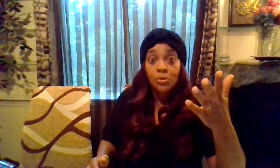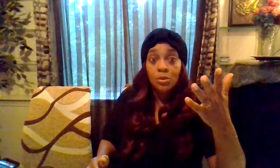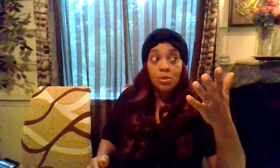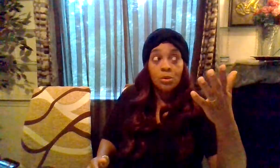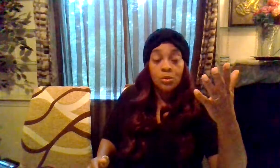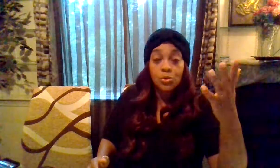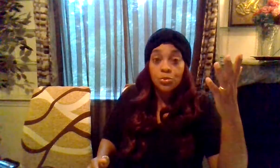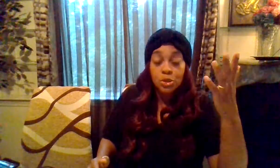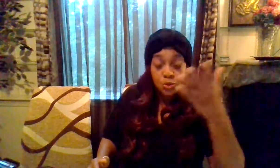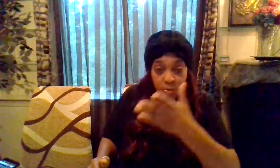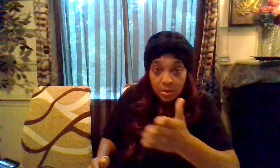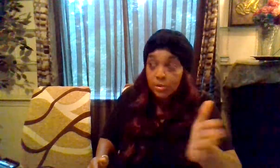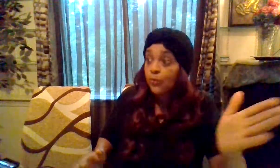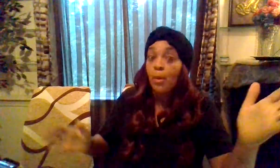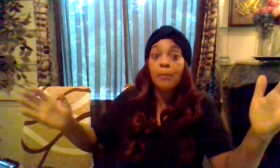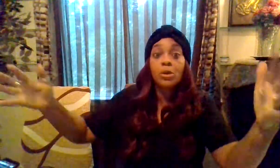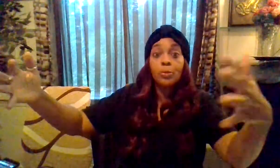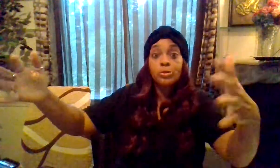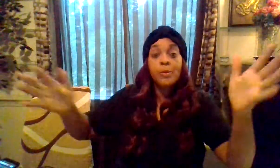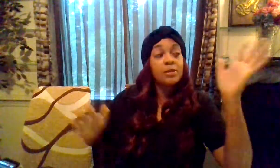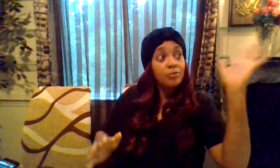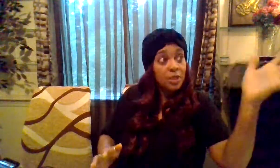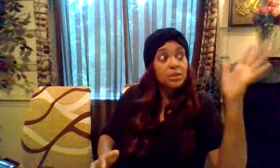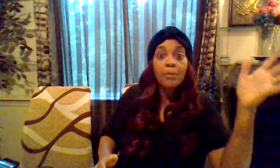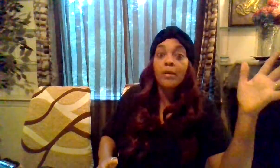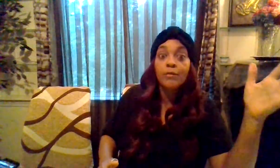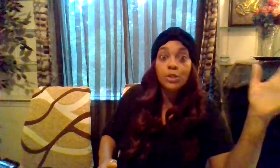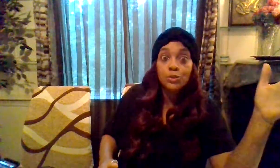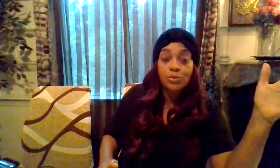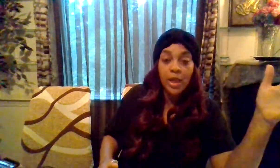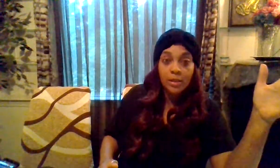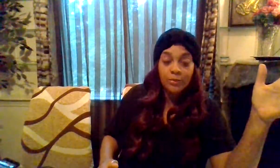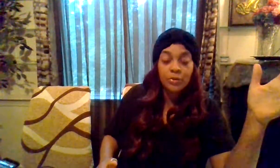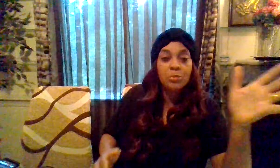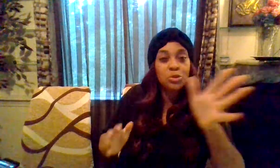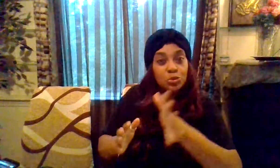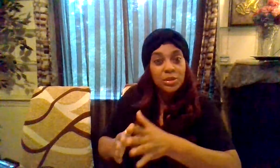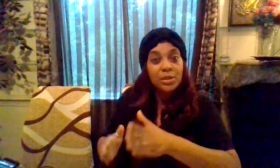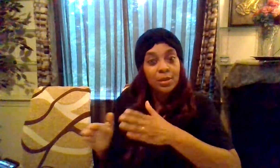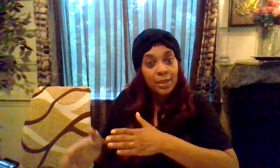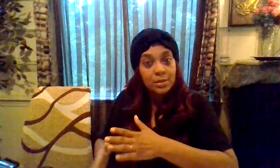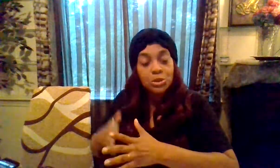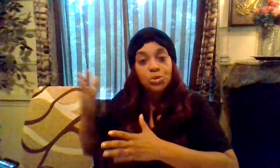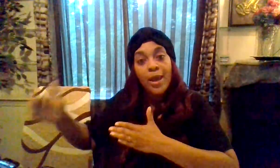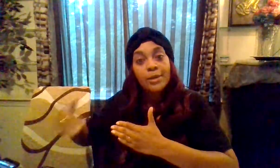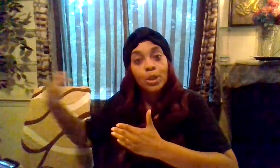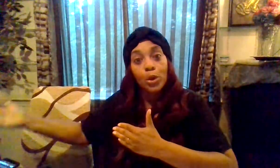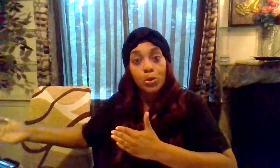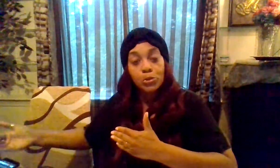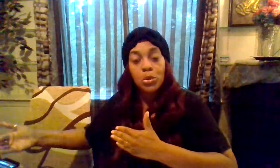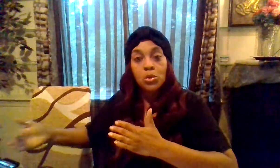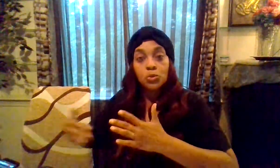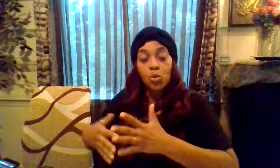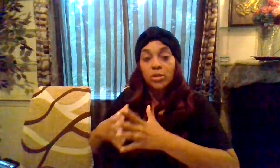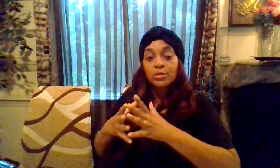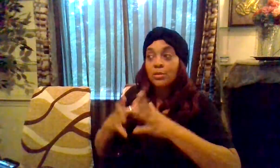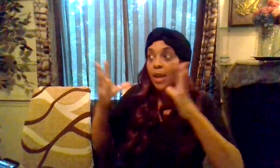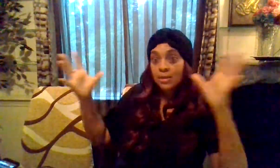did you see this from a bigger perspective yes it may have hit you negatively but you see the lesson that you had to learn towards that